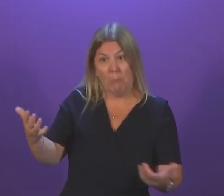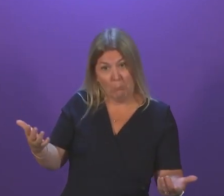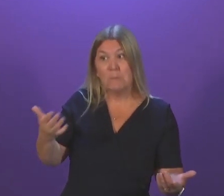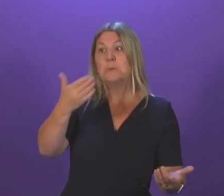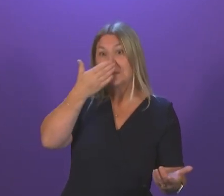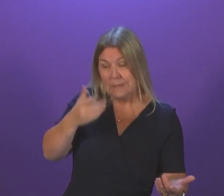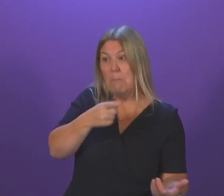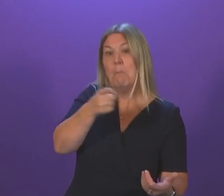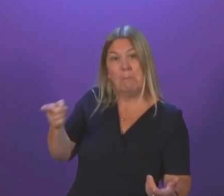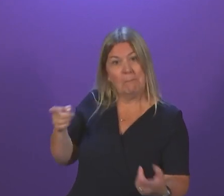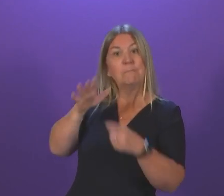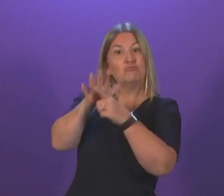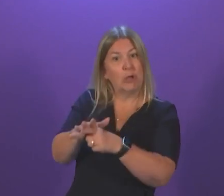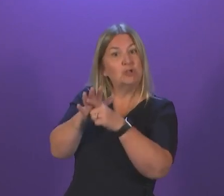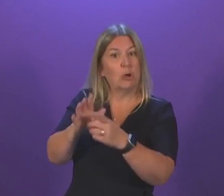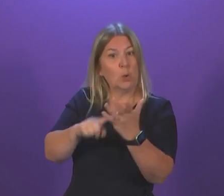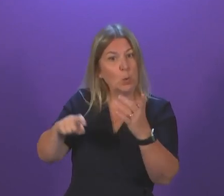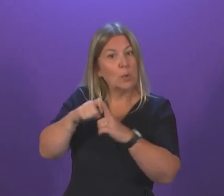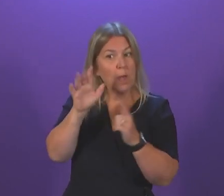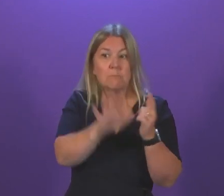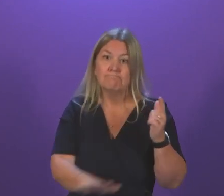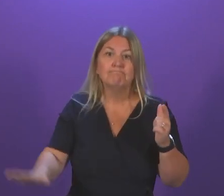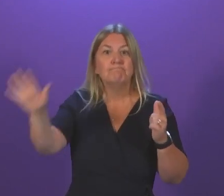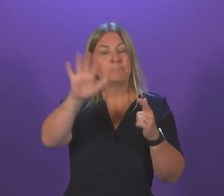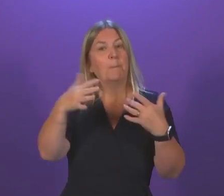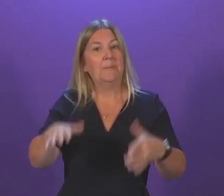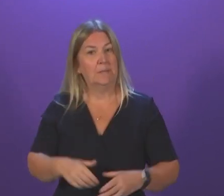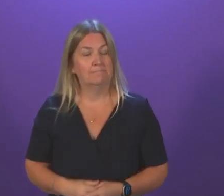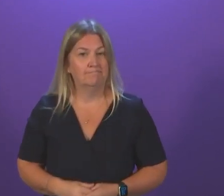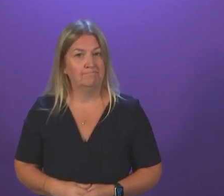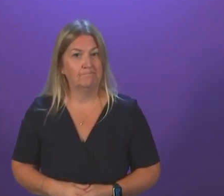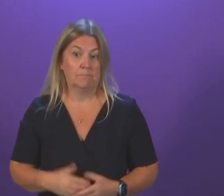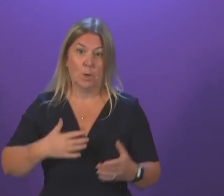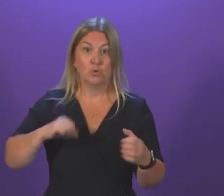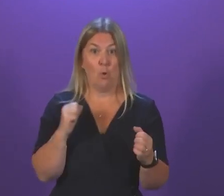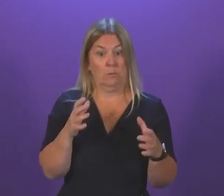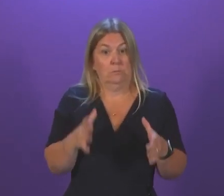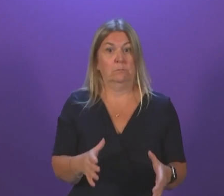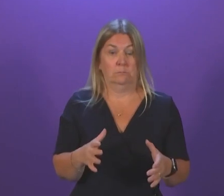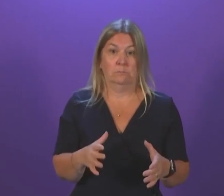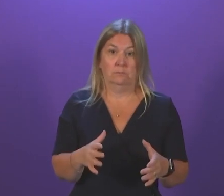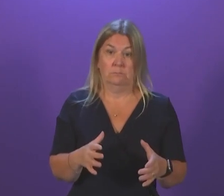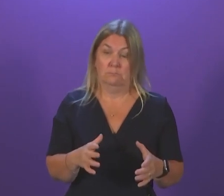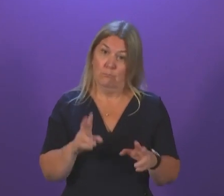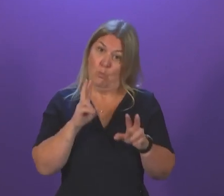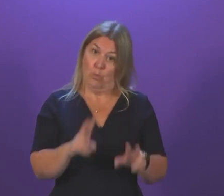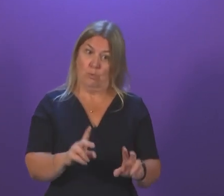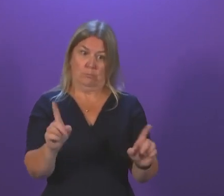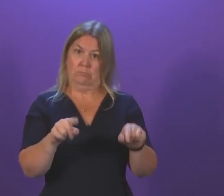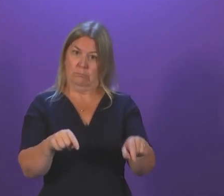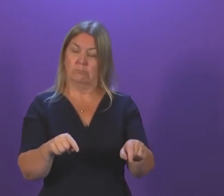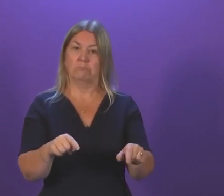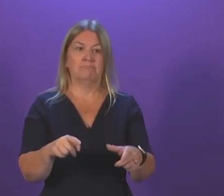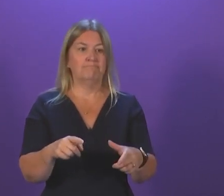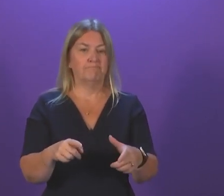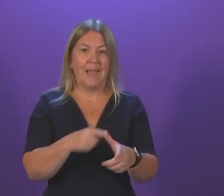pressure right across the UK. For our part, we are supporting the actions to allow our accident and